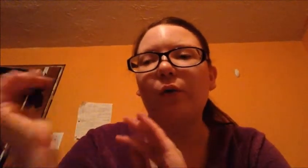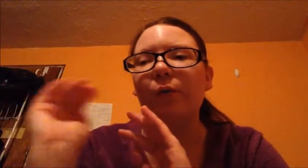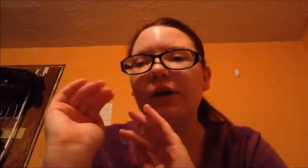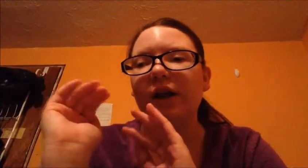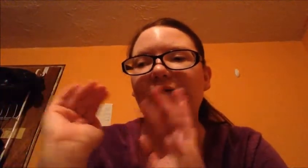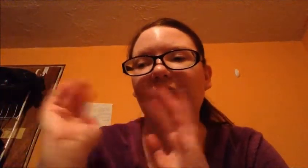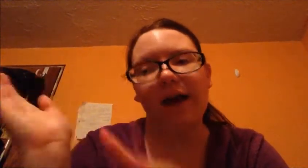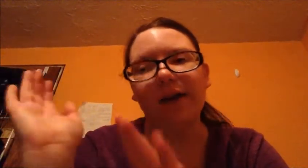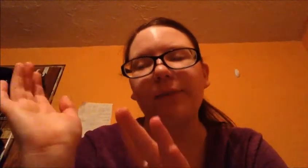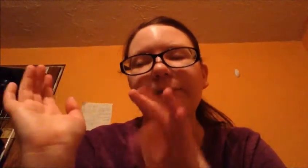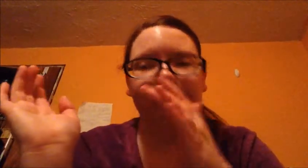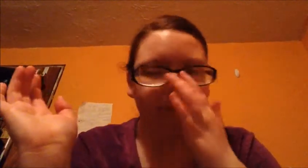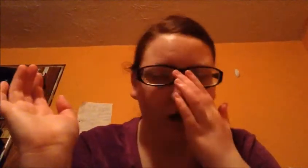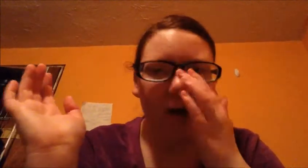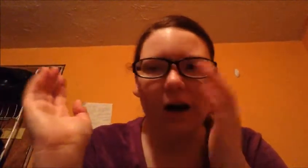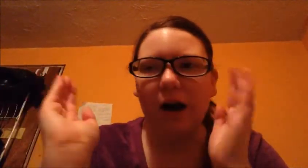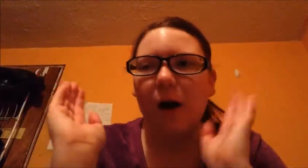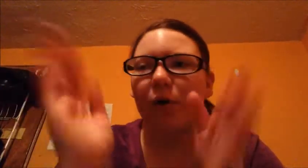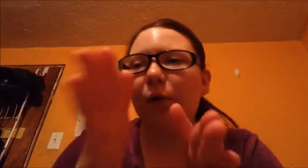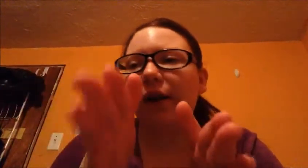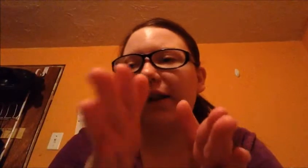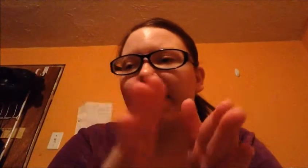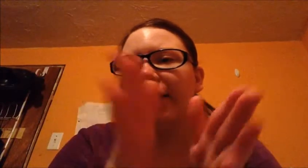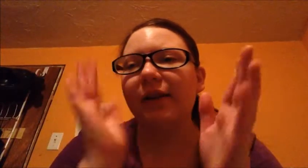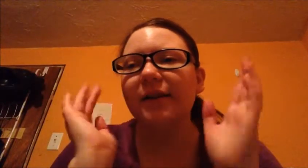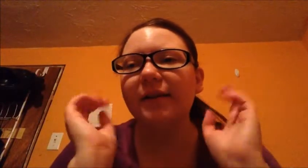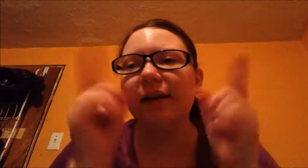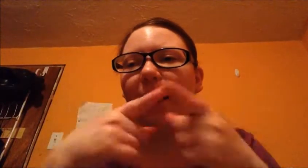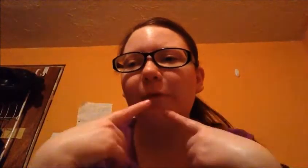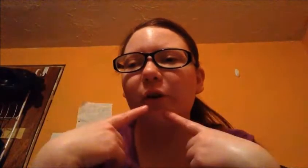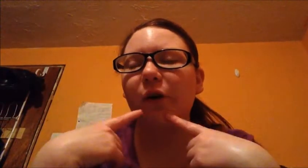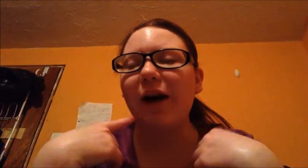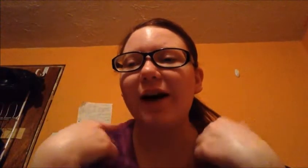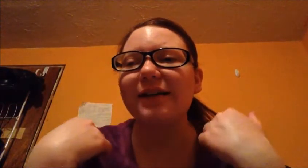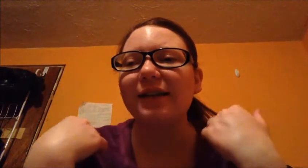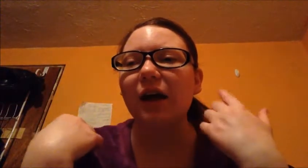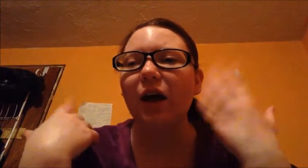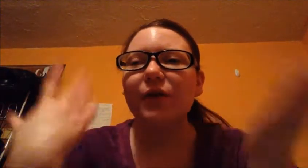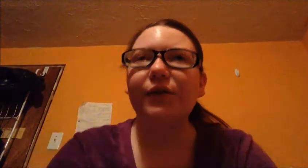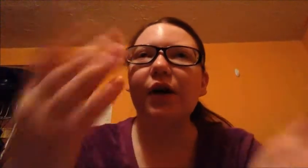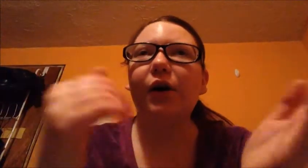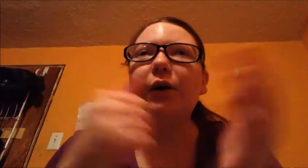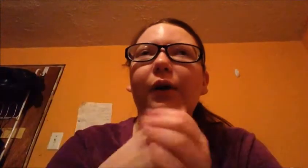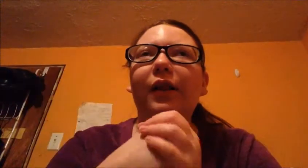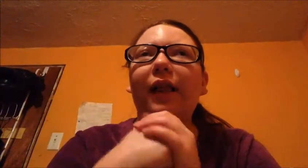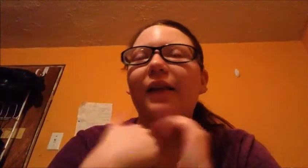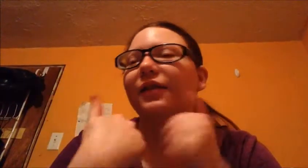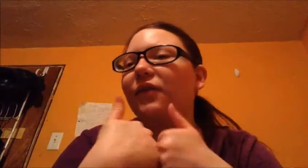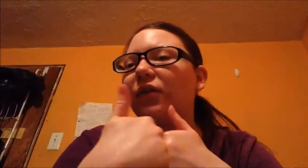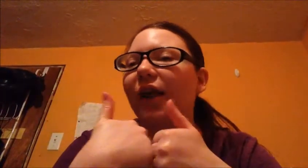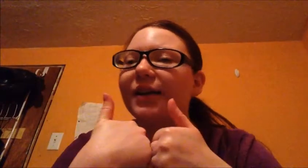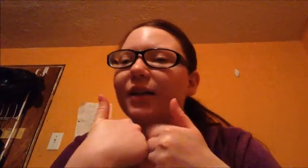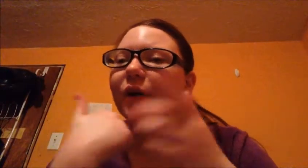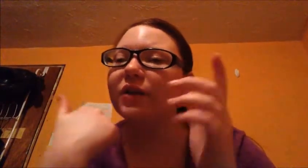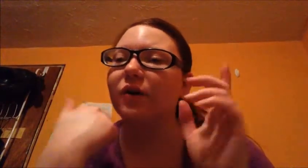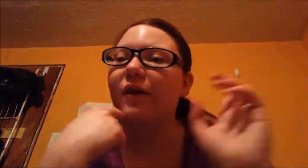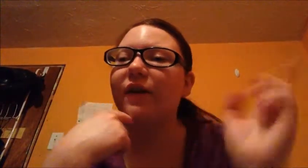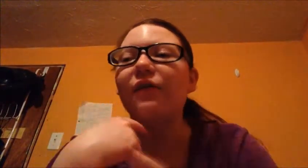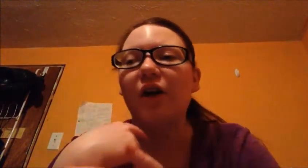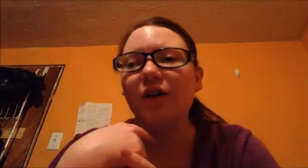Which I have to edit. I'm gonna quickly edit this. Get it up for you guys. So, like this video if you liked it. We're also gonna have another vlog